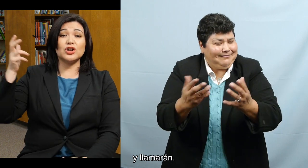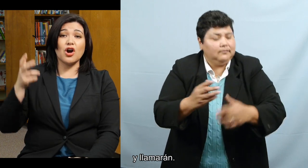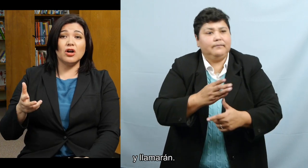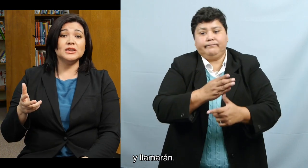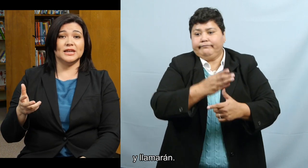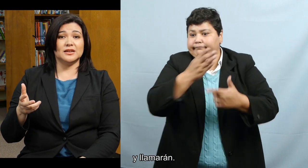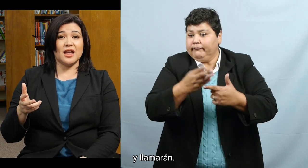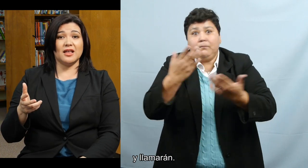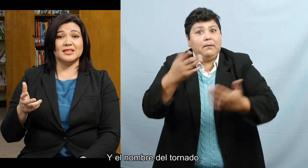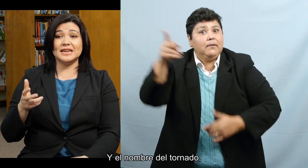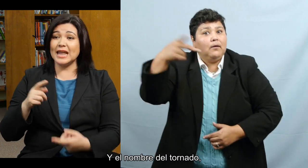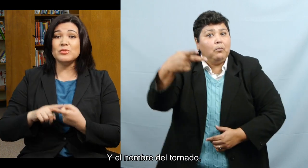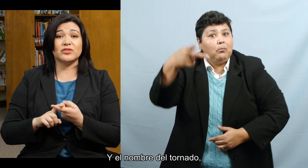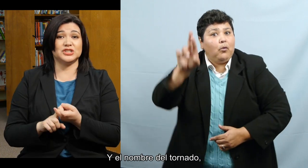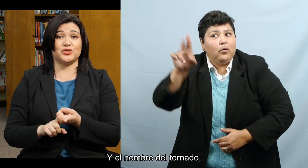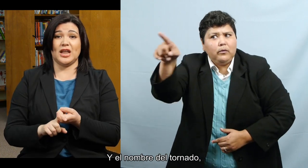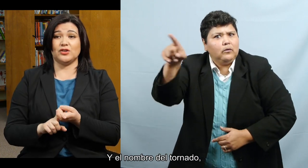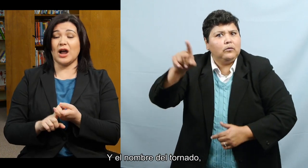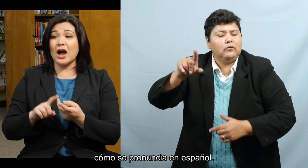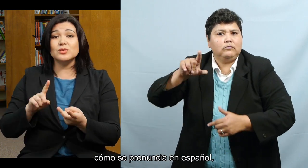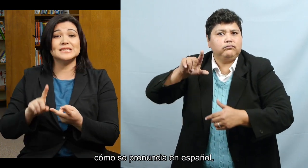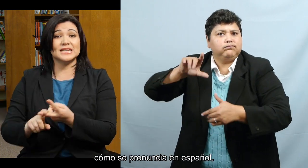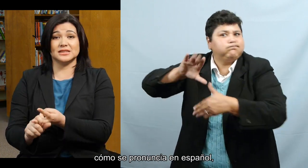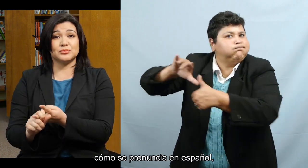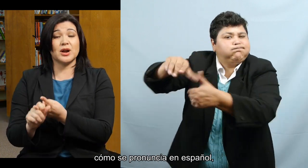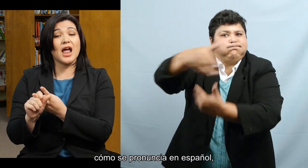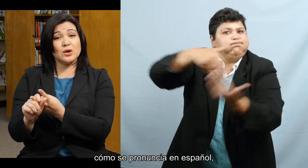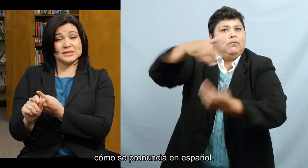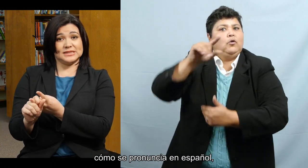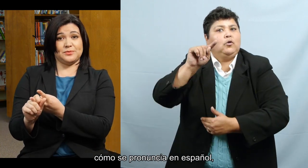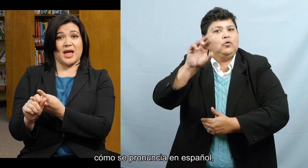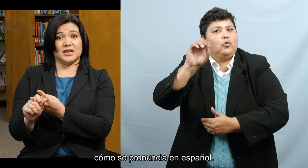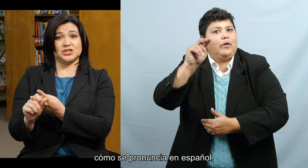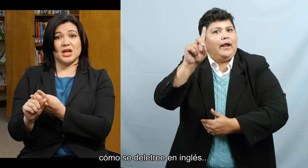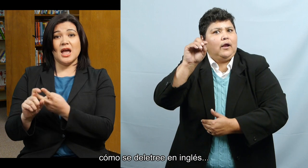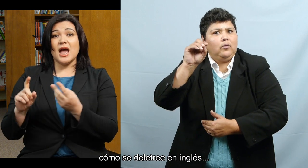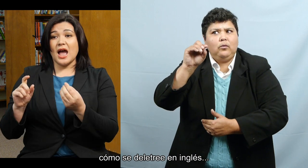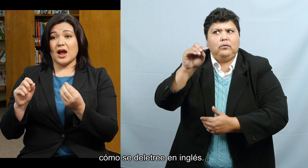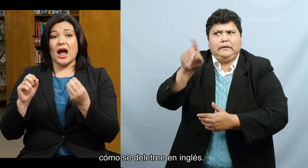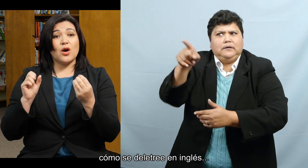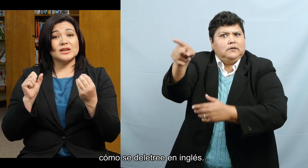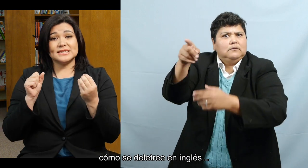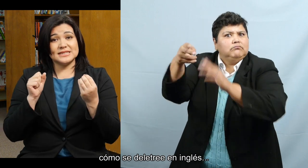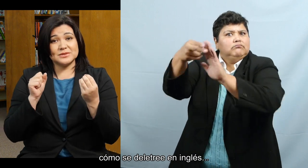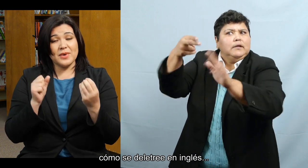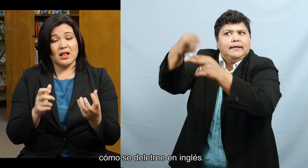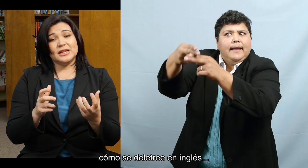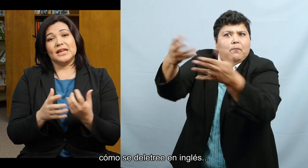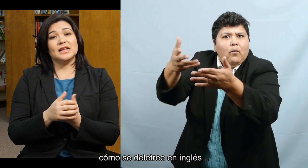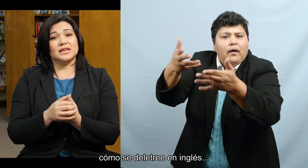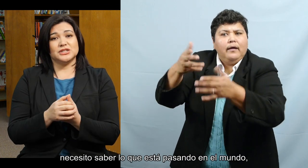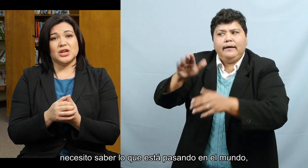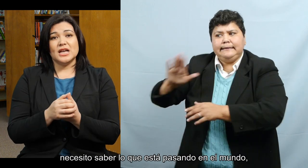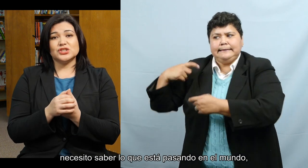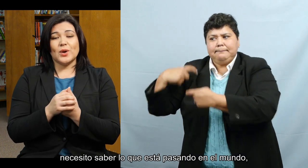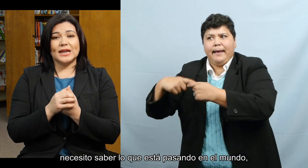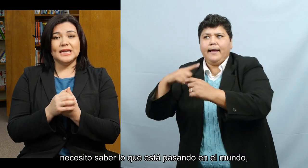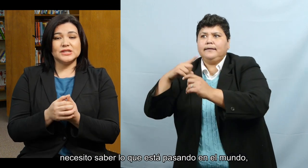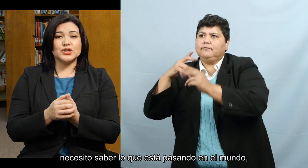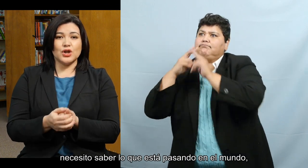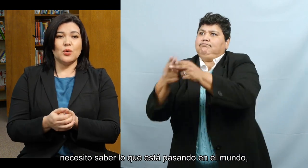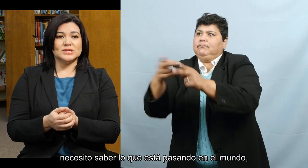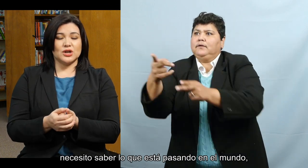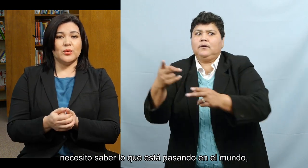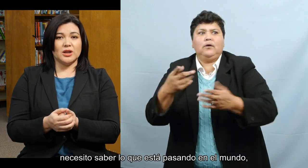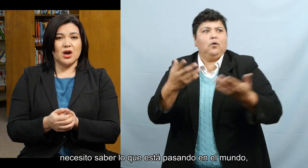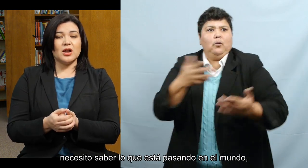and they're calling. And the name of the tornado, how is it pronounced in Spanish? How is it spelled in English? So I